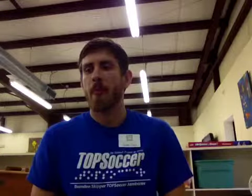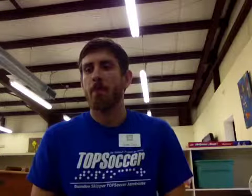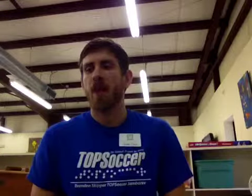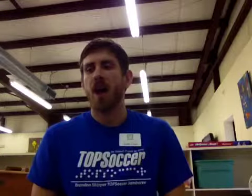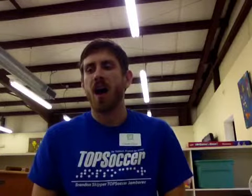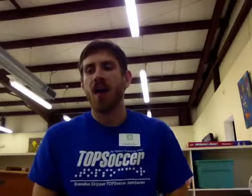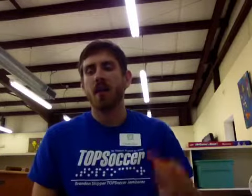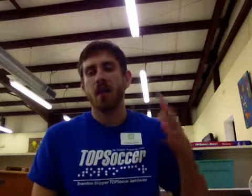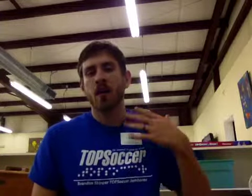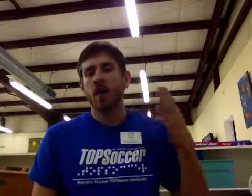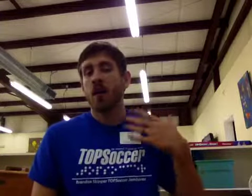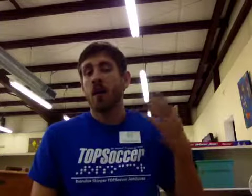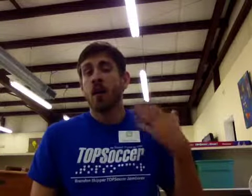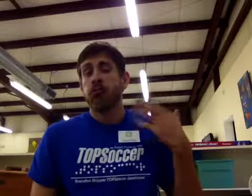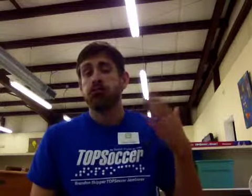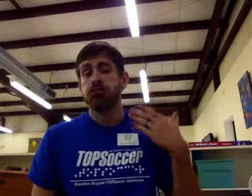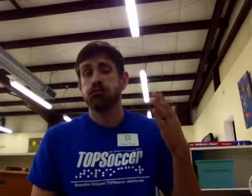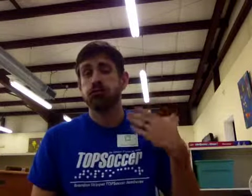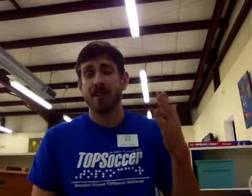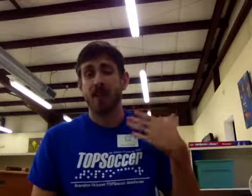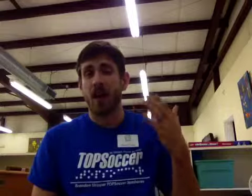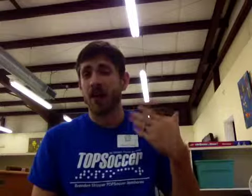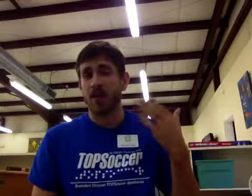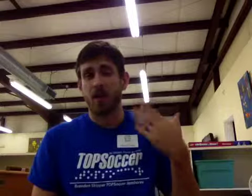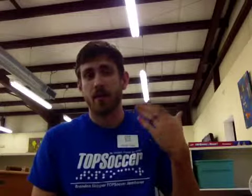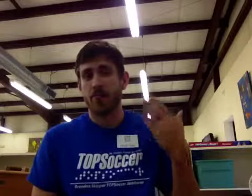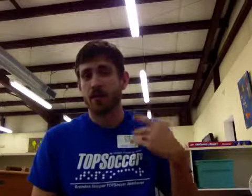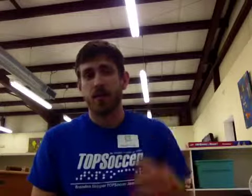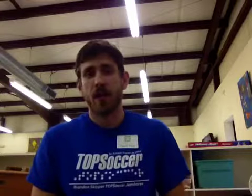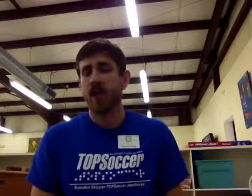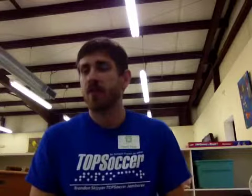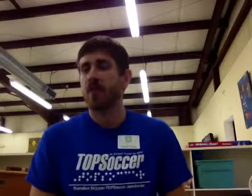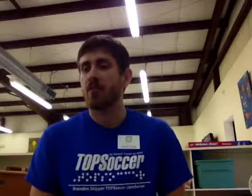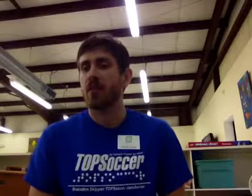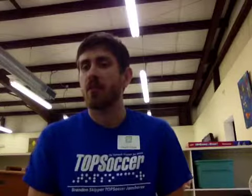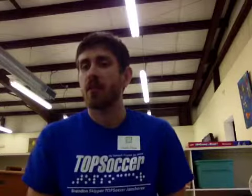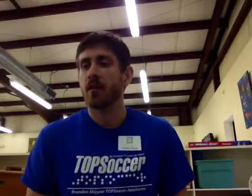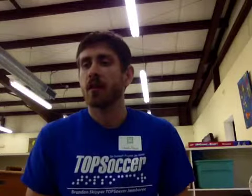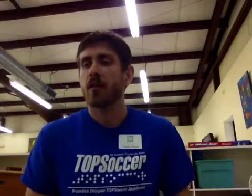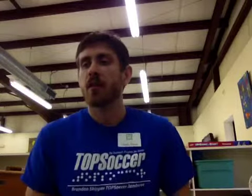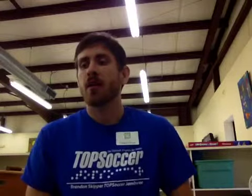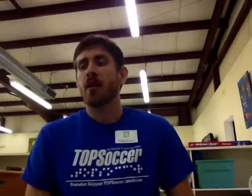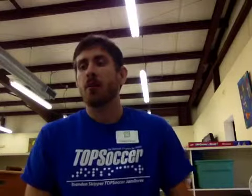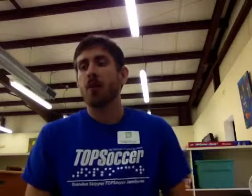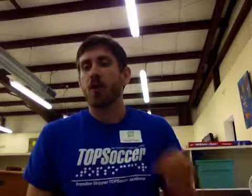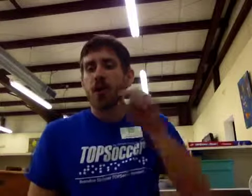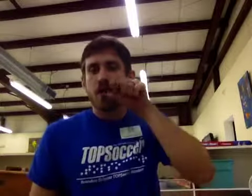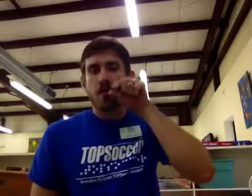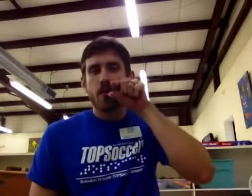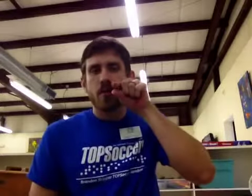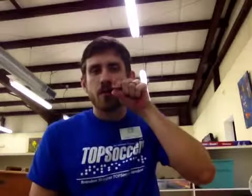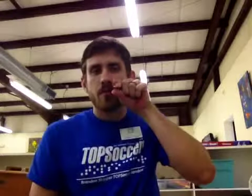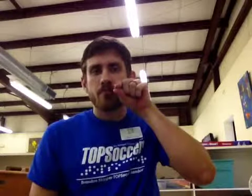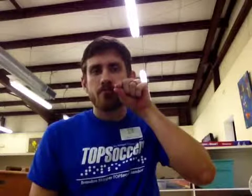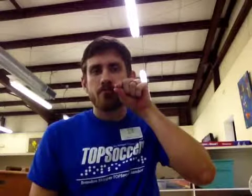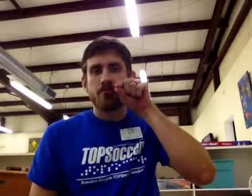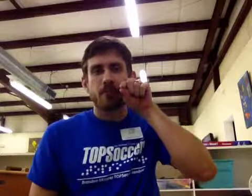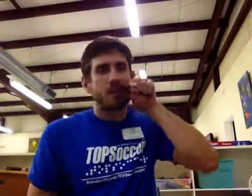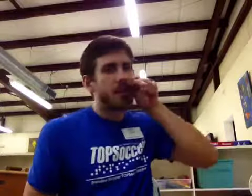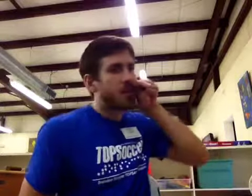Hot. It's hot outside. Fanging yourself off. Bird. It's like a